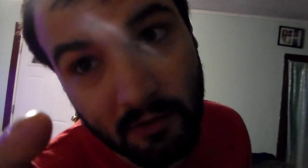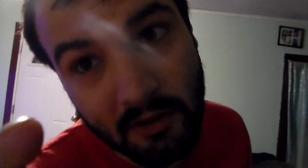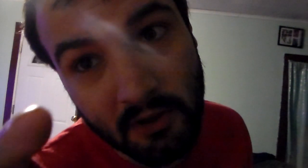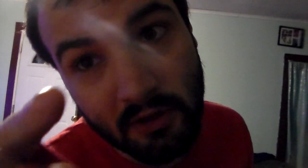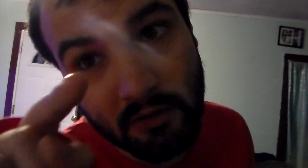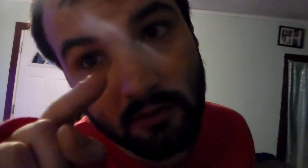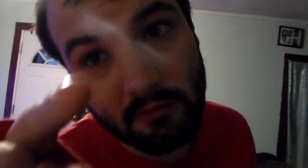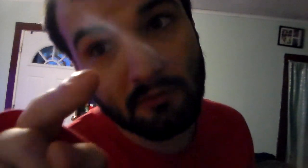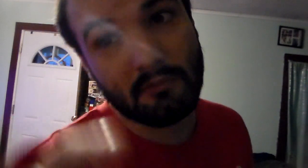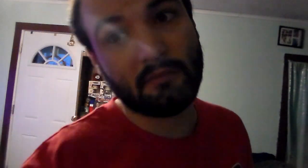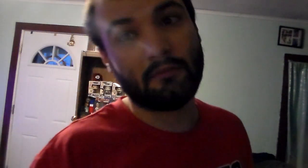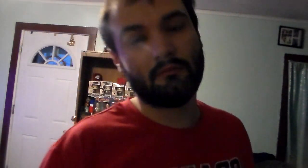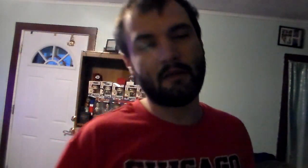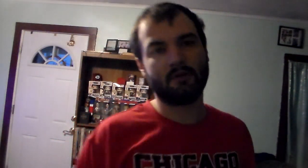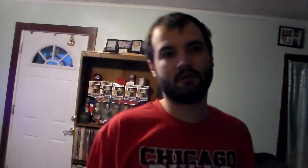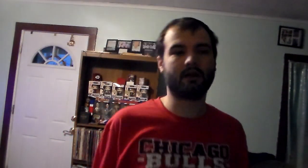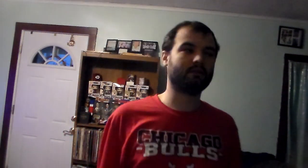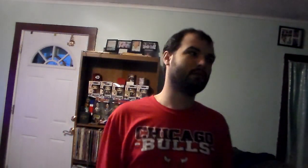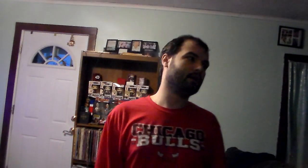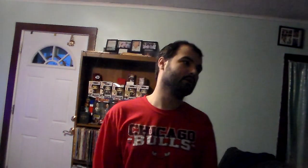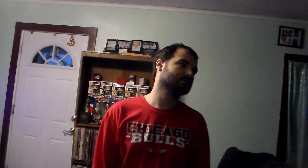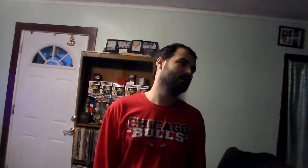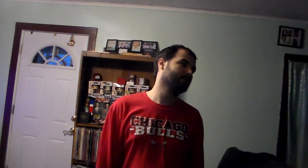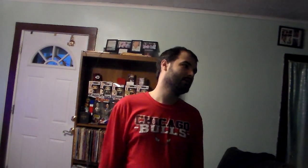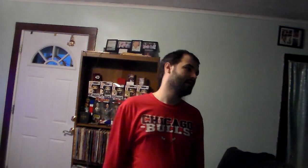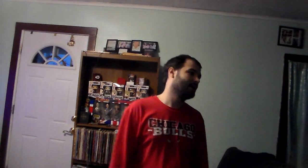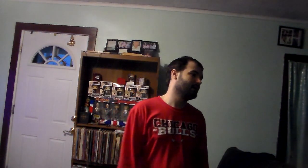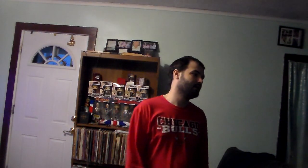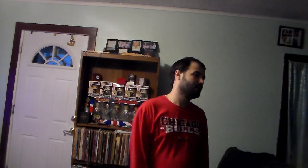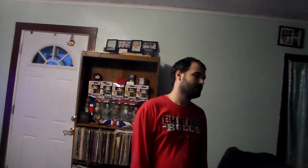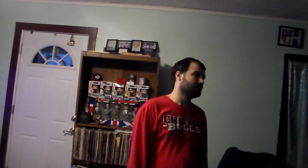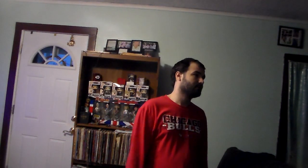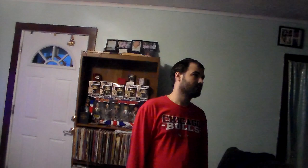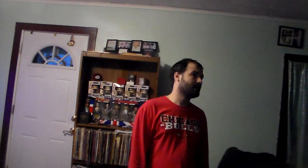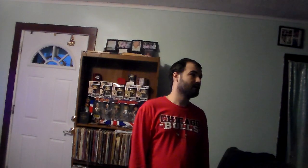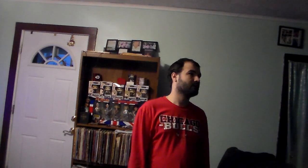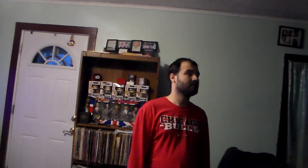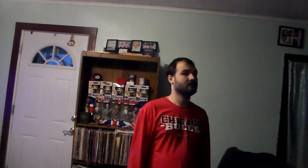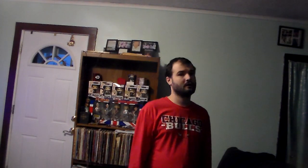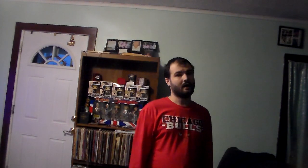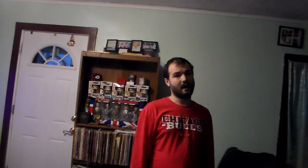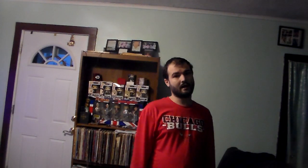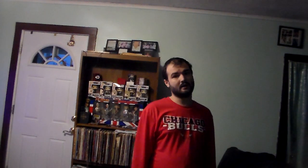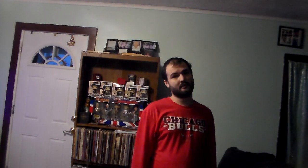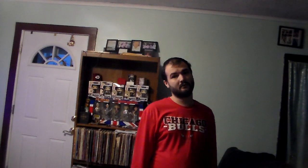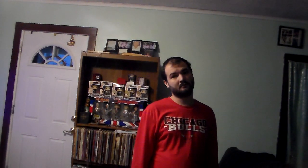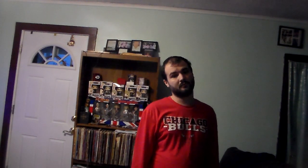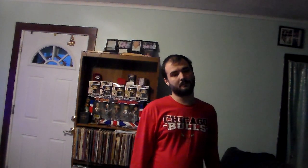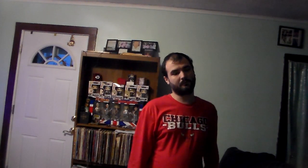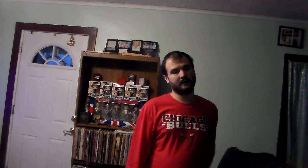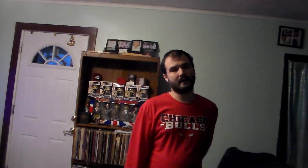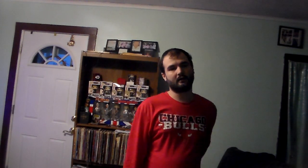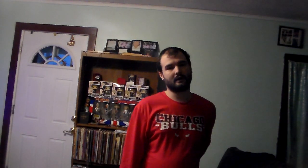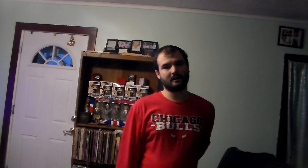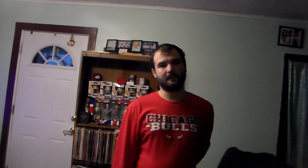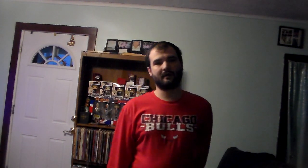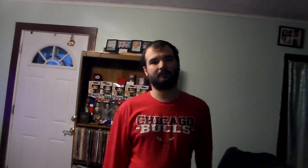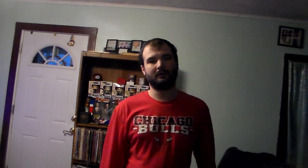maybe you're not telling yourself that I'm telling you the butt out and let the baseball